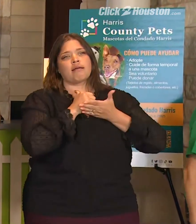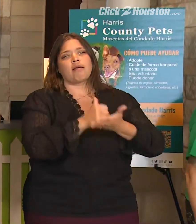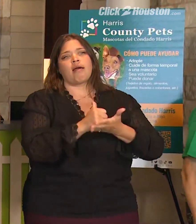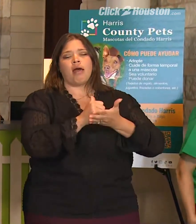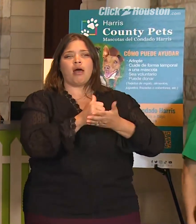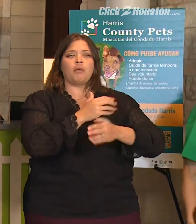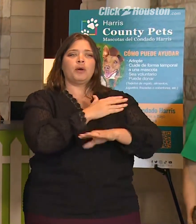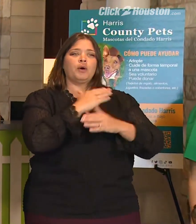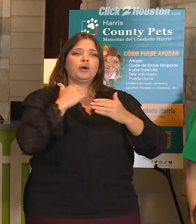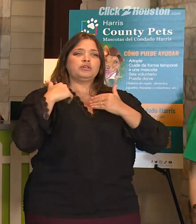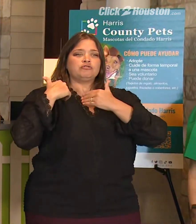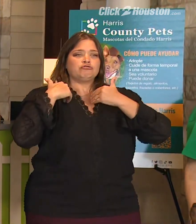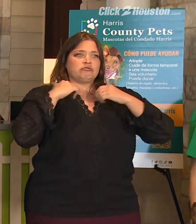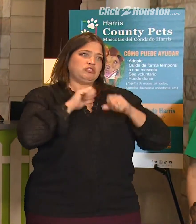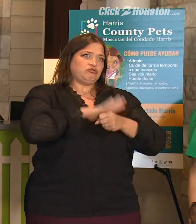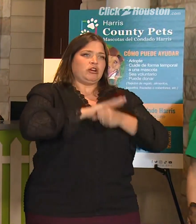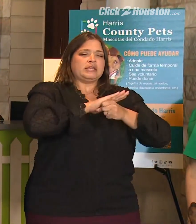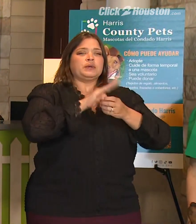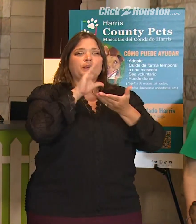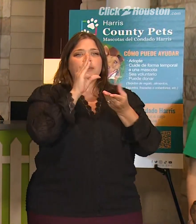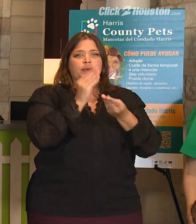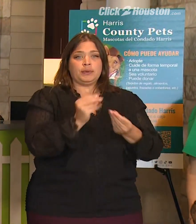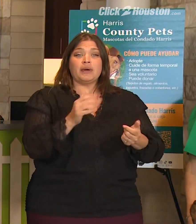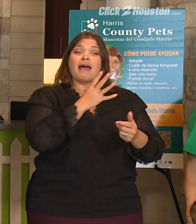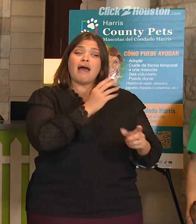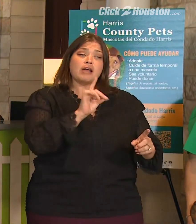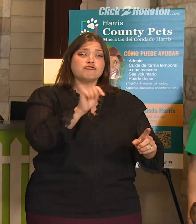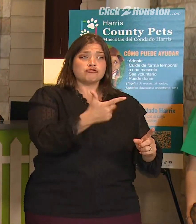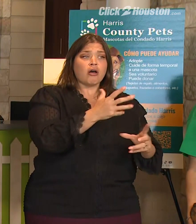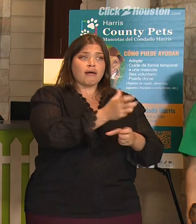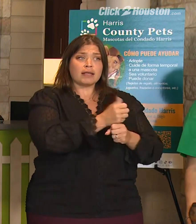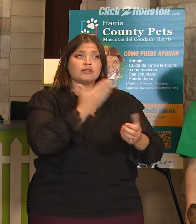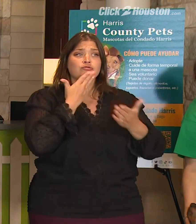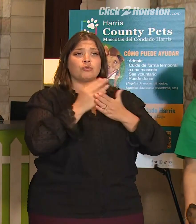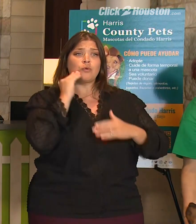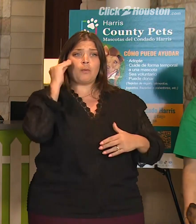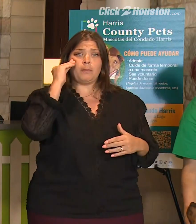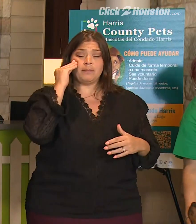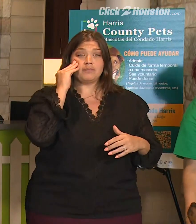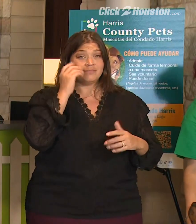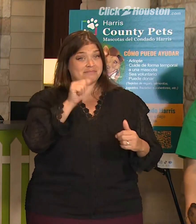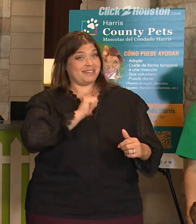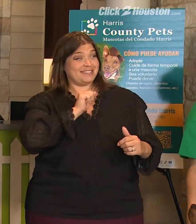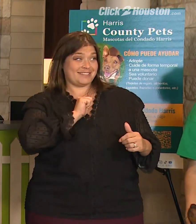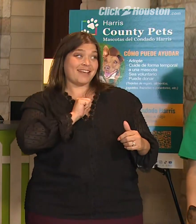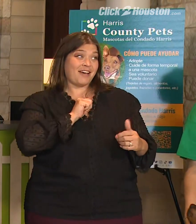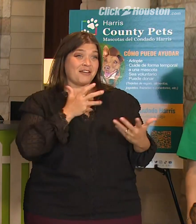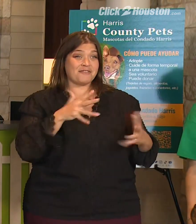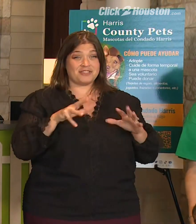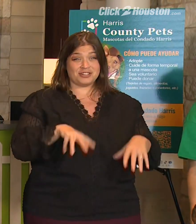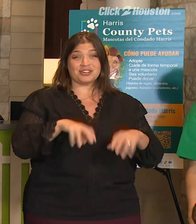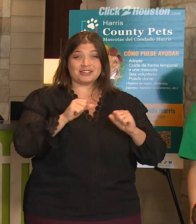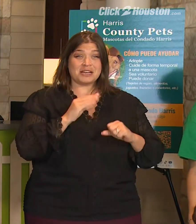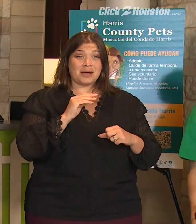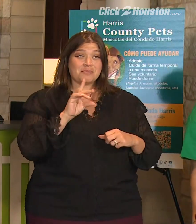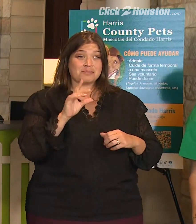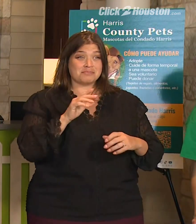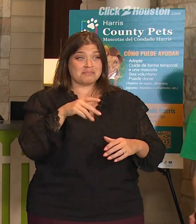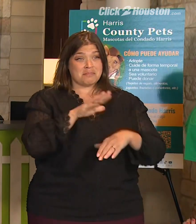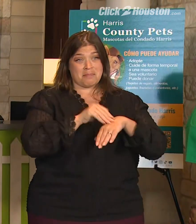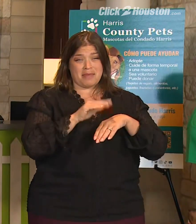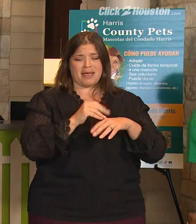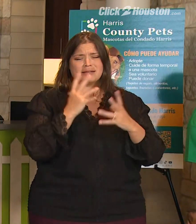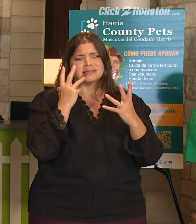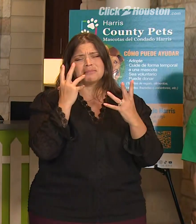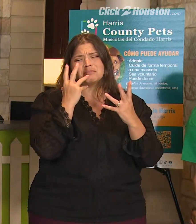deserve. I can personally confirm that adopting a pet is a fulfilling and a